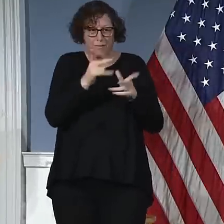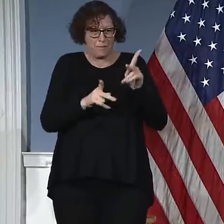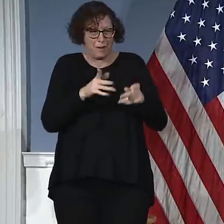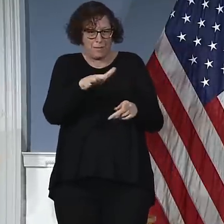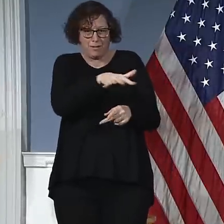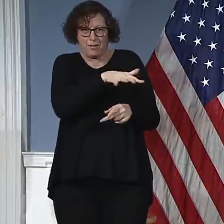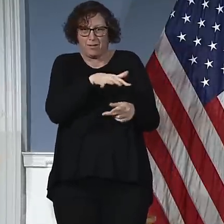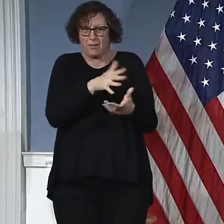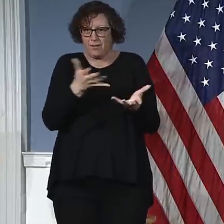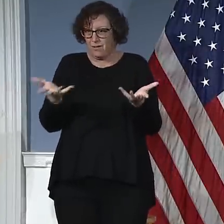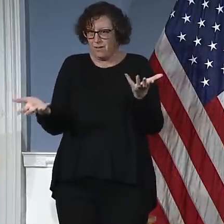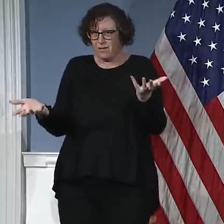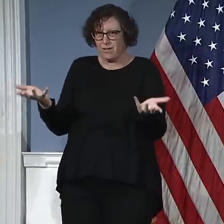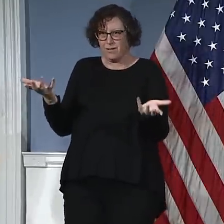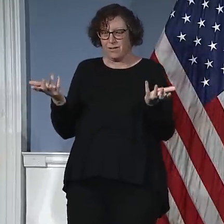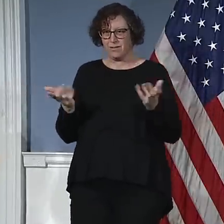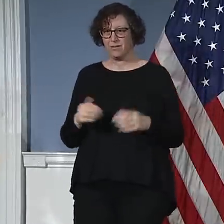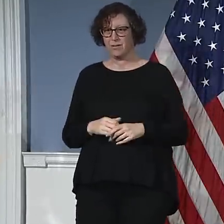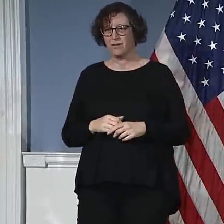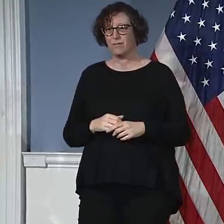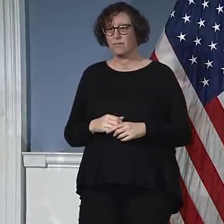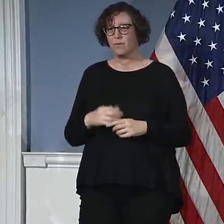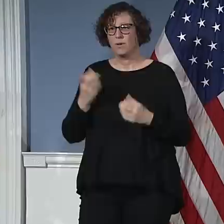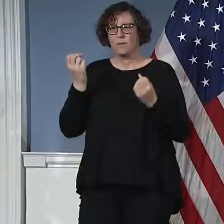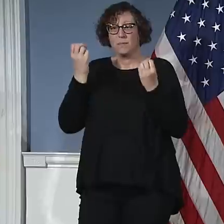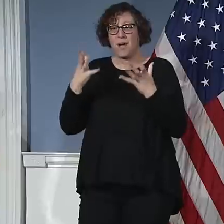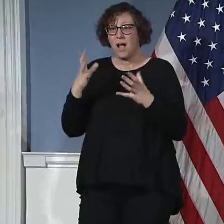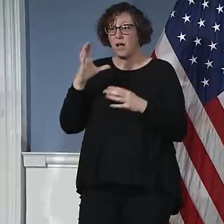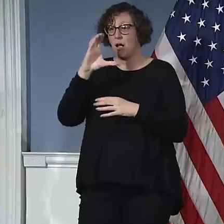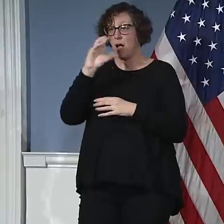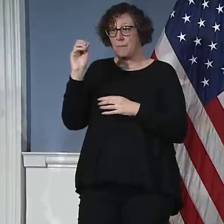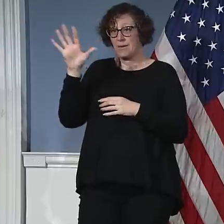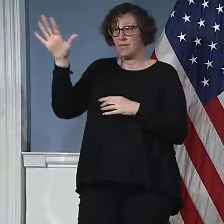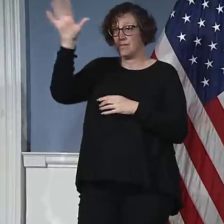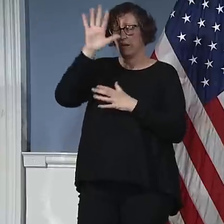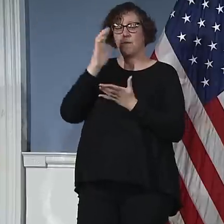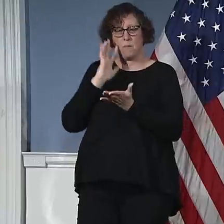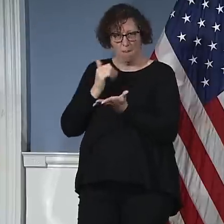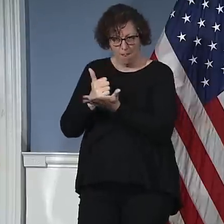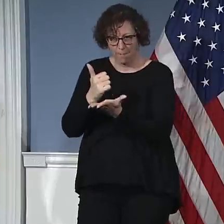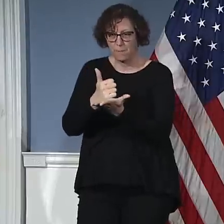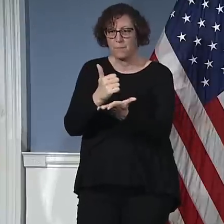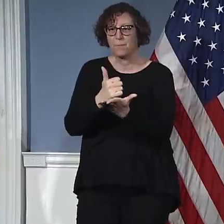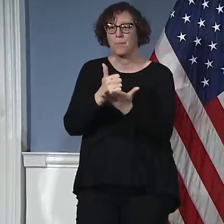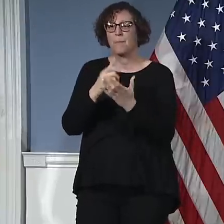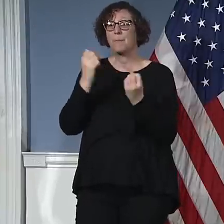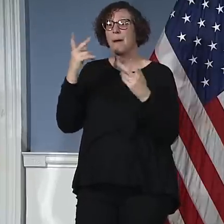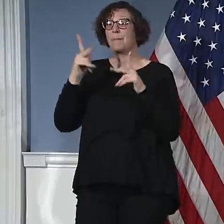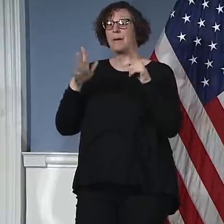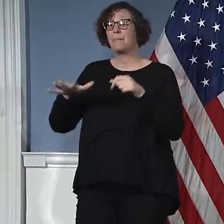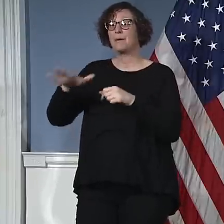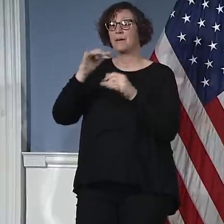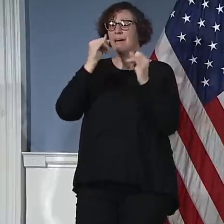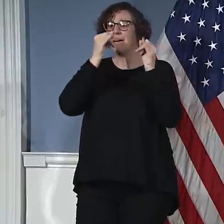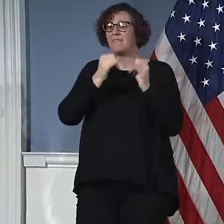from just individuals and companies. We're going to get through this week, and we have a strong chance of getting through next week. And that's